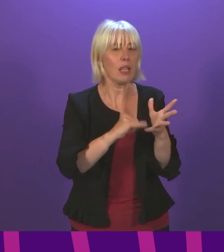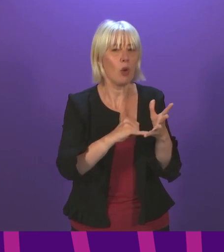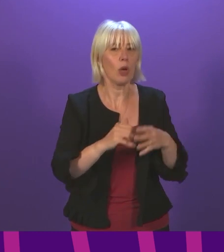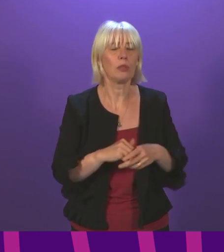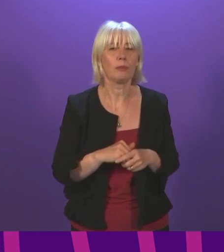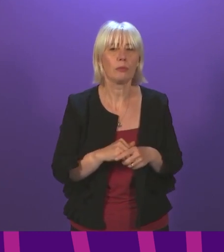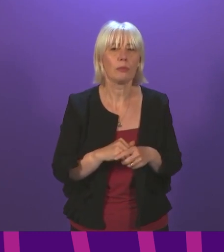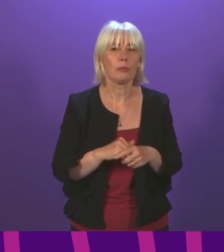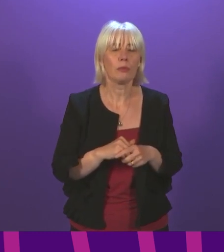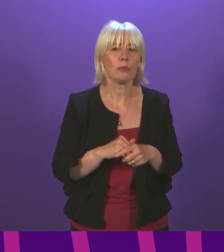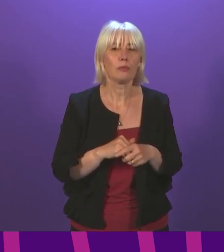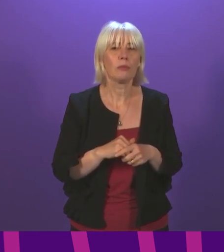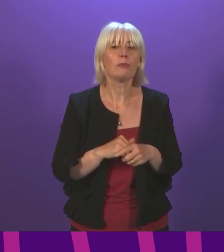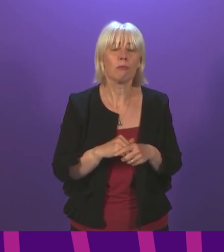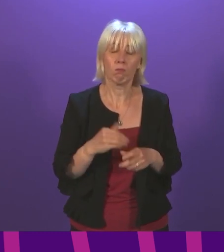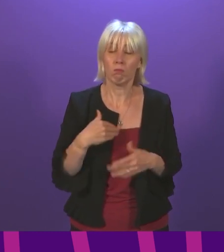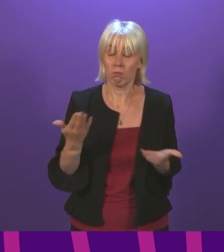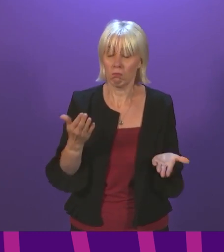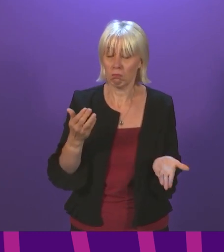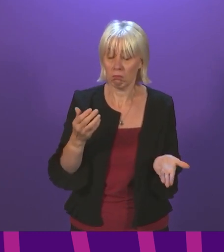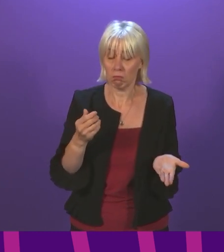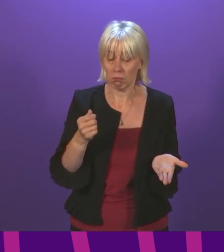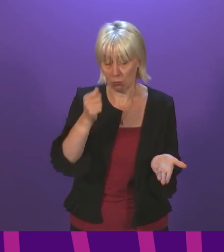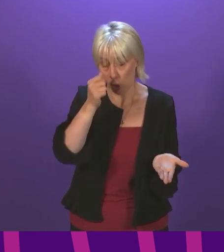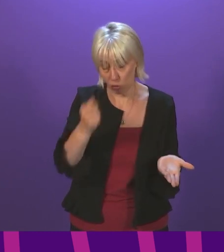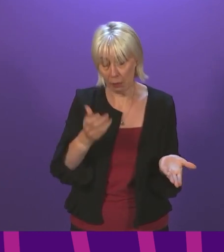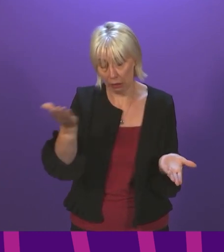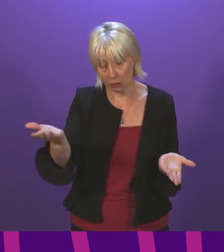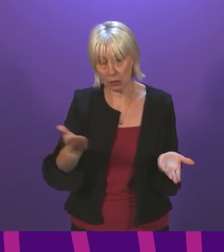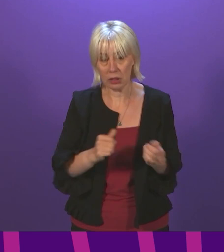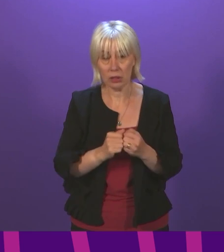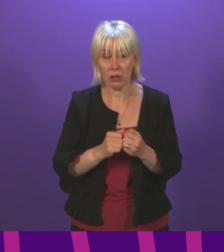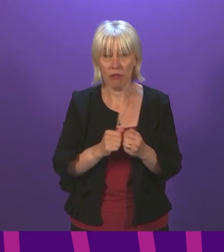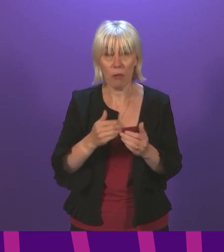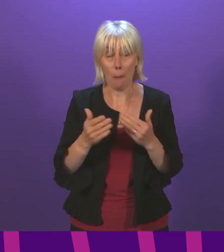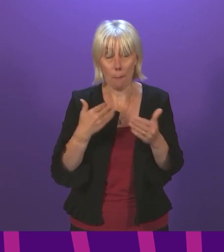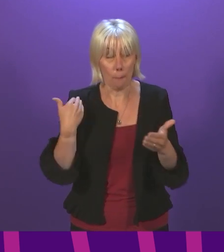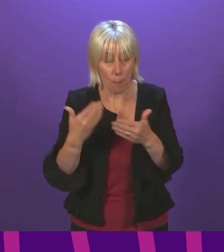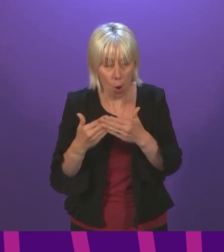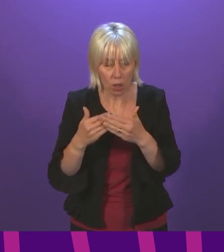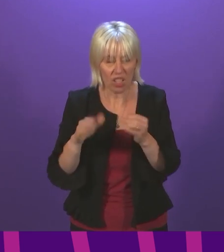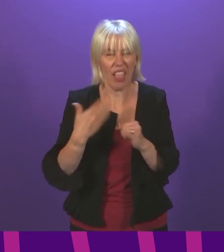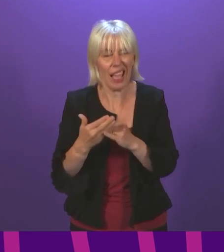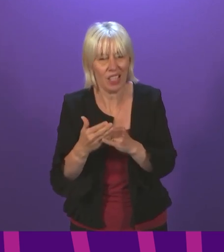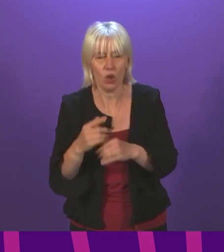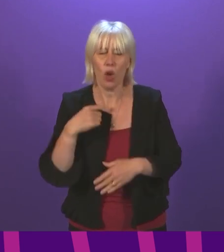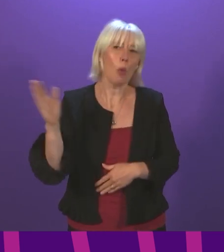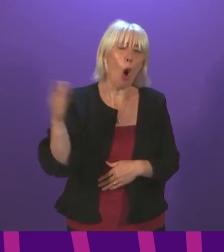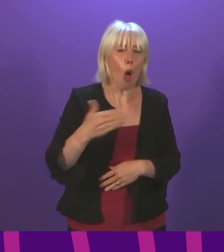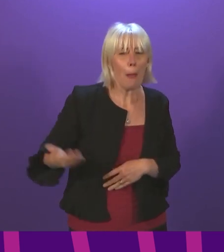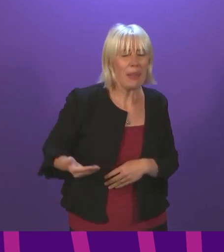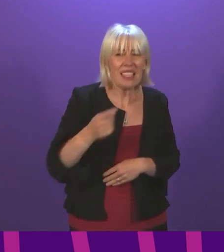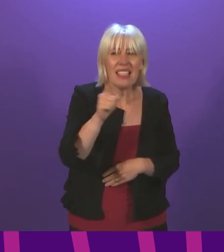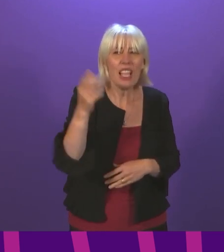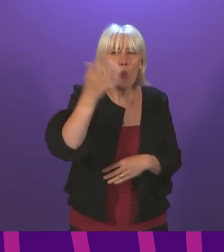I think, I mean, I had respect for all of the First Minister's answers apart from the end part of that. Is she saying that all those businesses worried out there